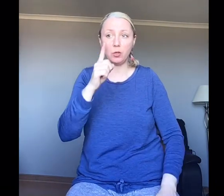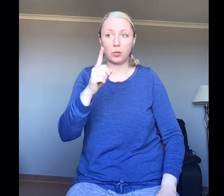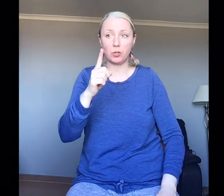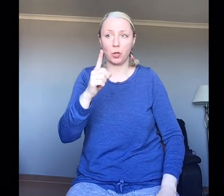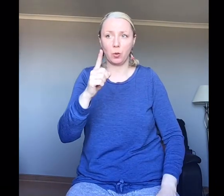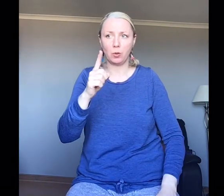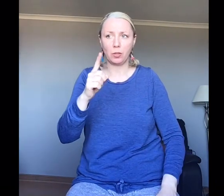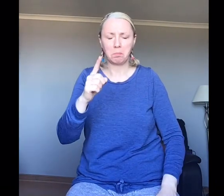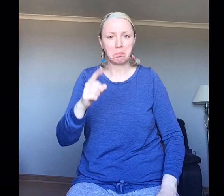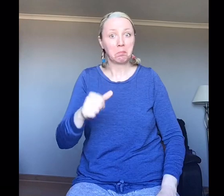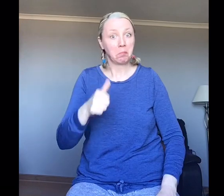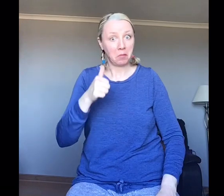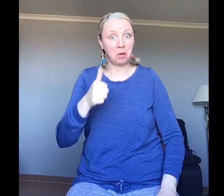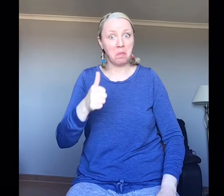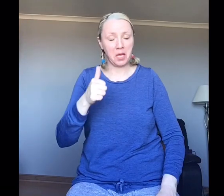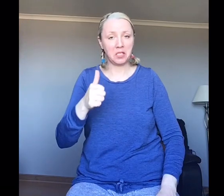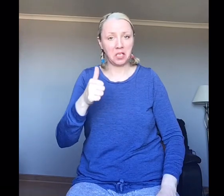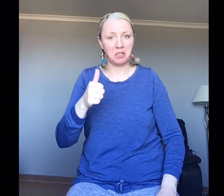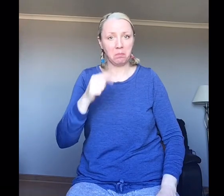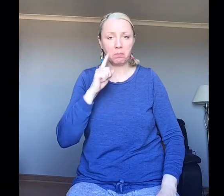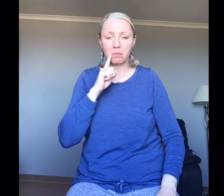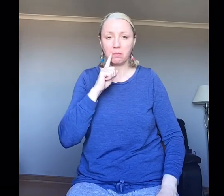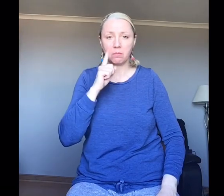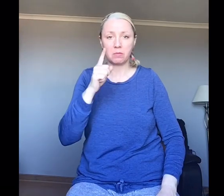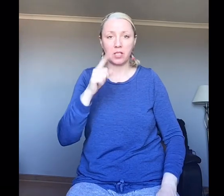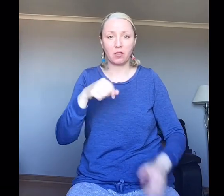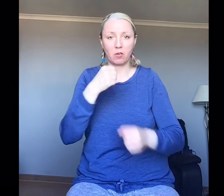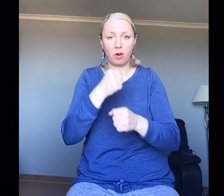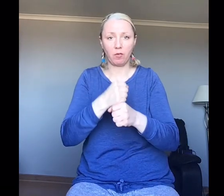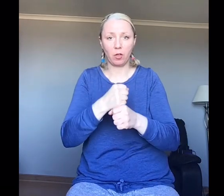you so. Amazing, said the Gruffalo.